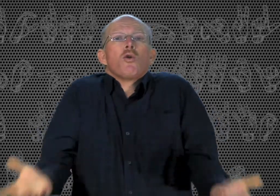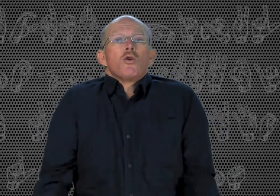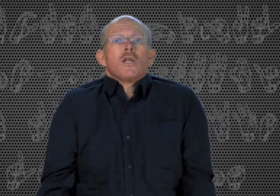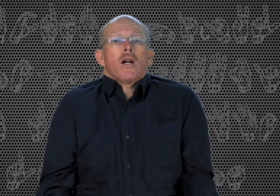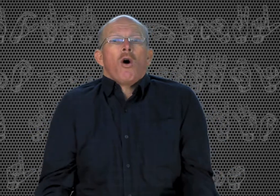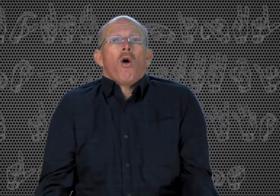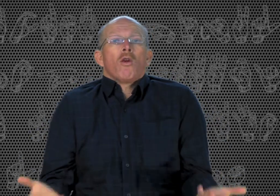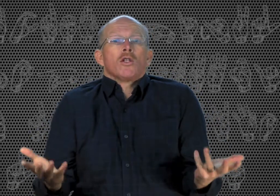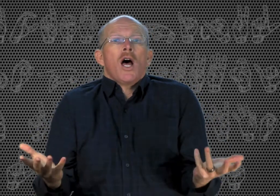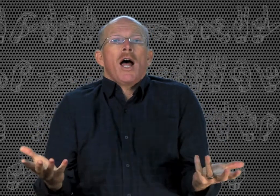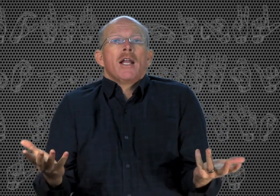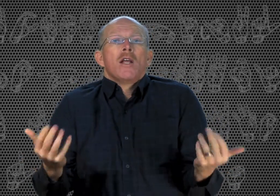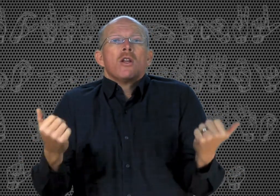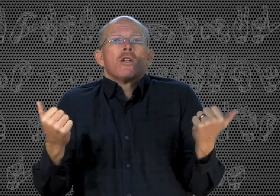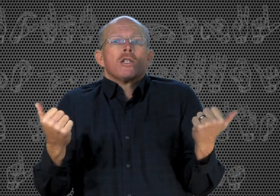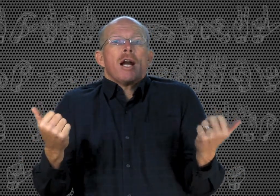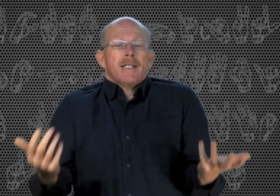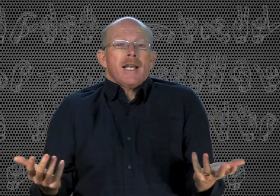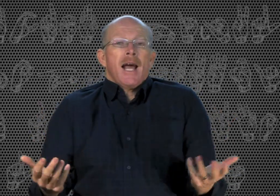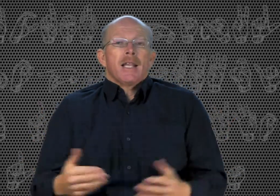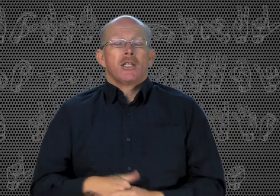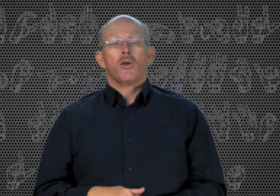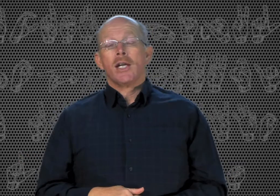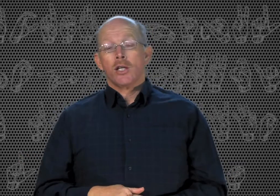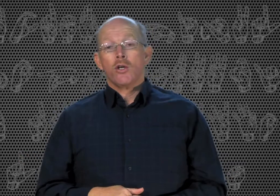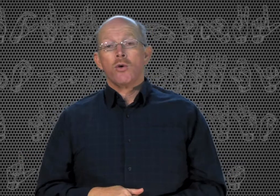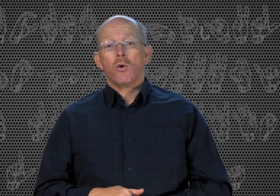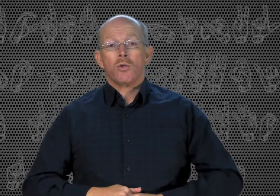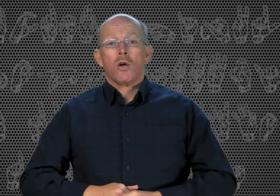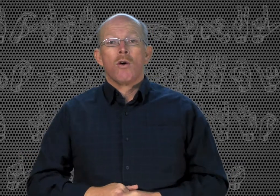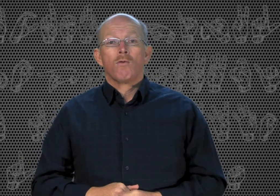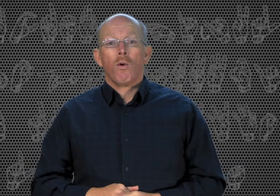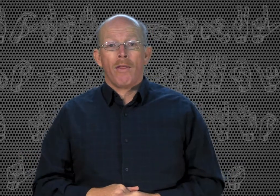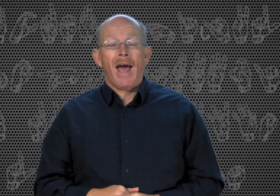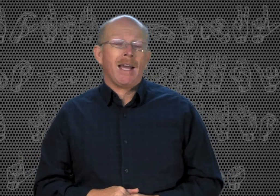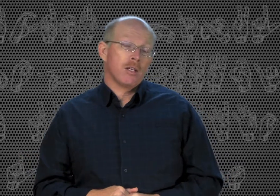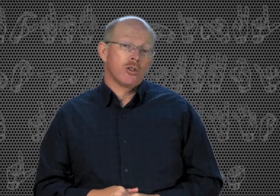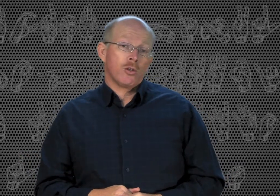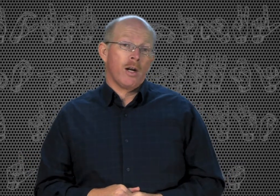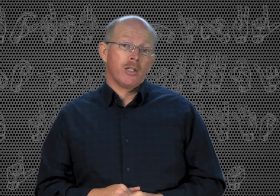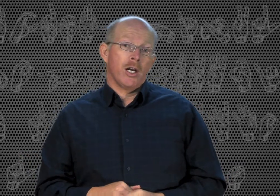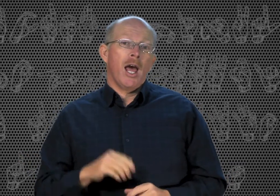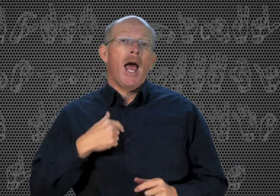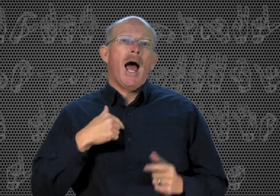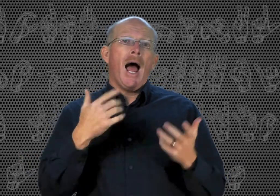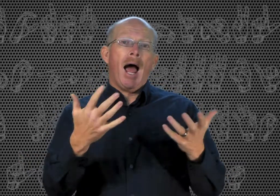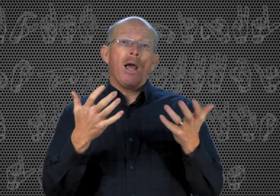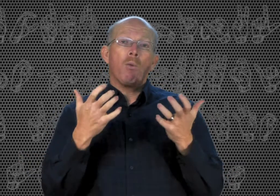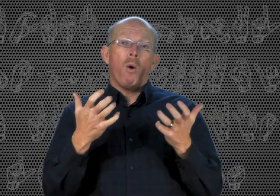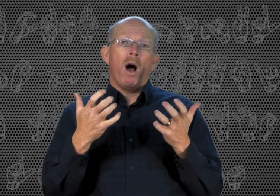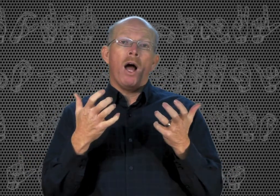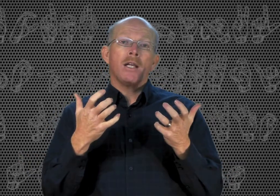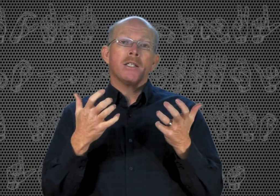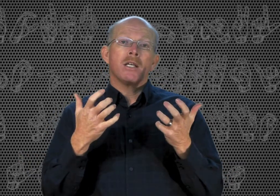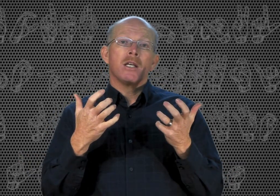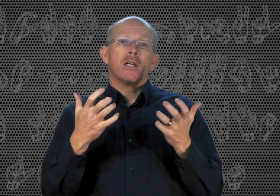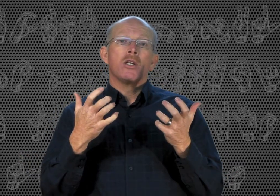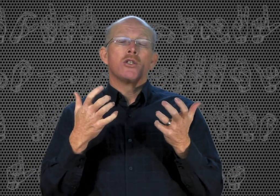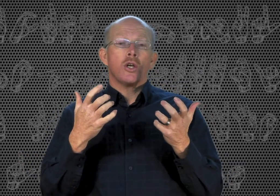don't use it at all. There's not a sign that you need to use for that construction. I want to